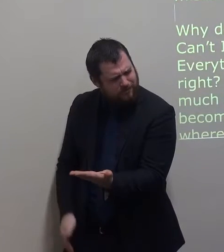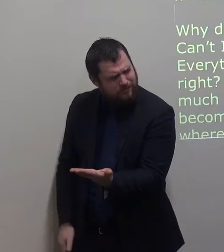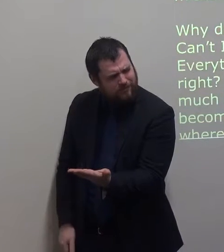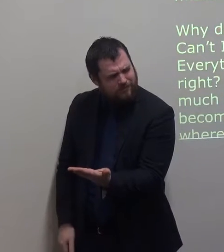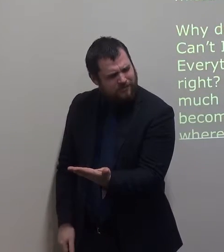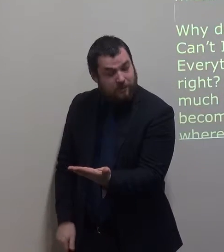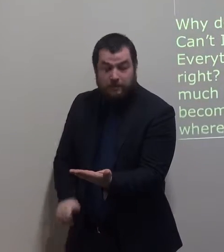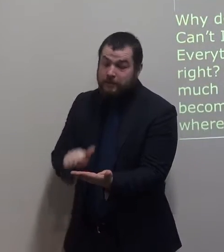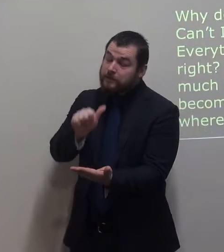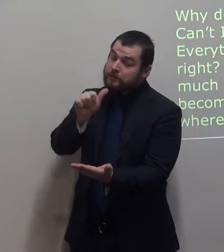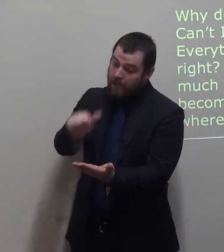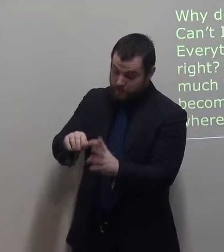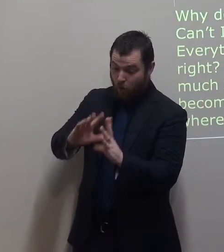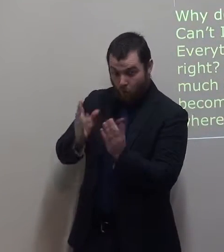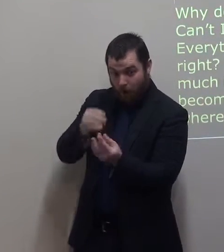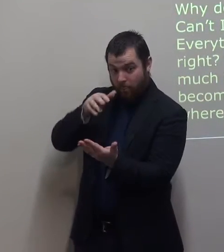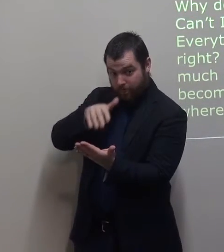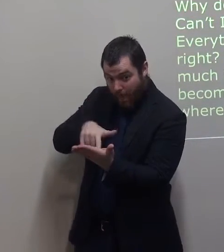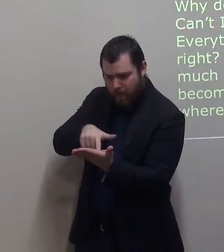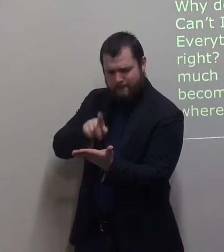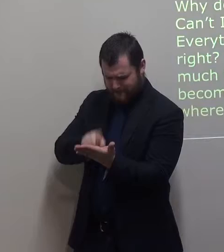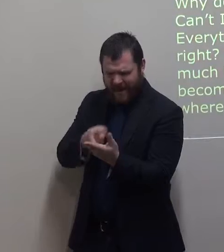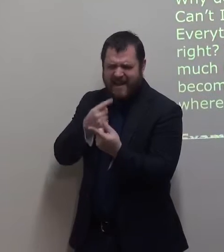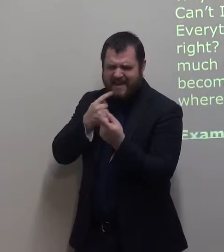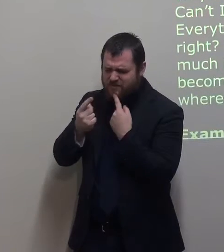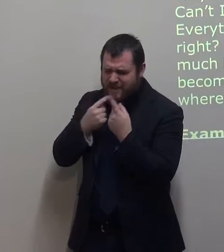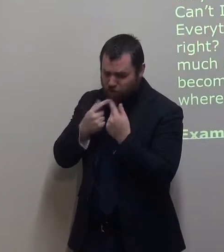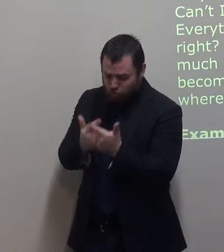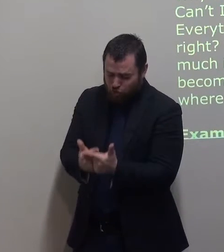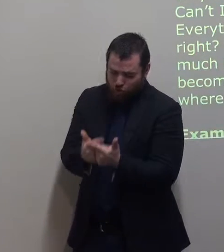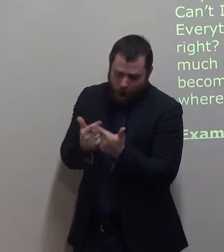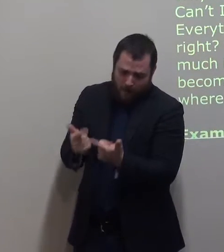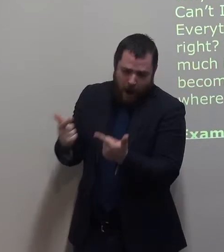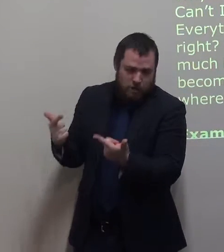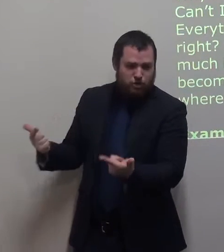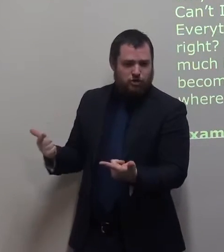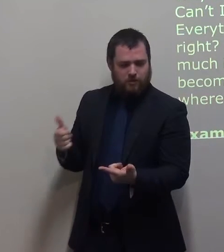Yes, the Bible has so much information, maybe I will become confused.